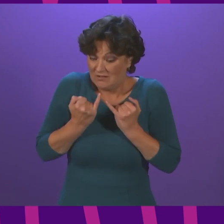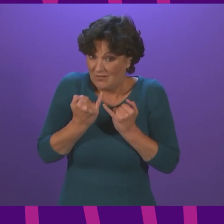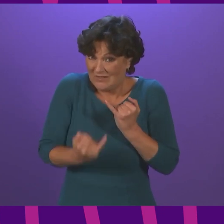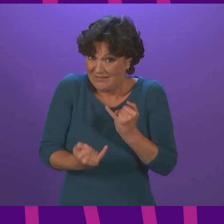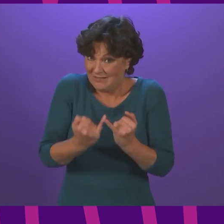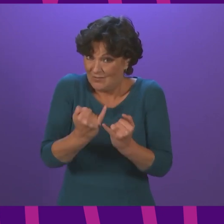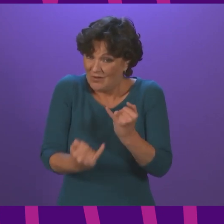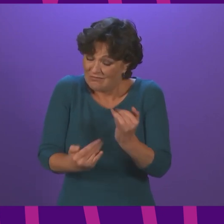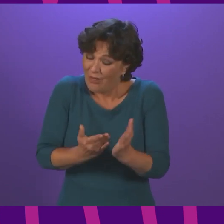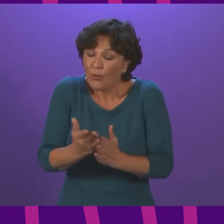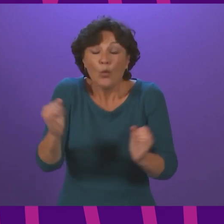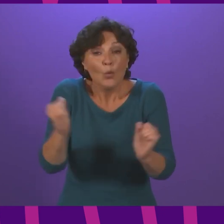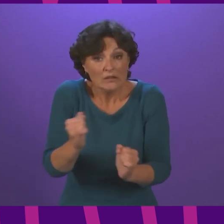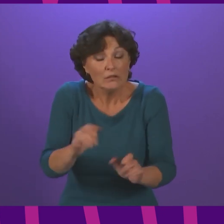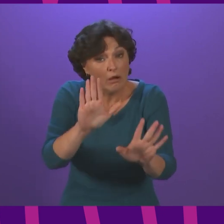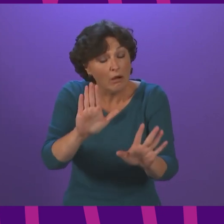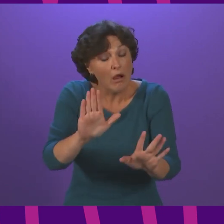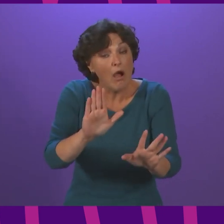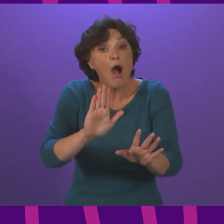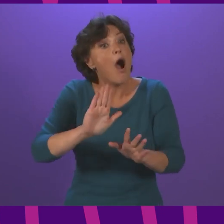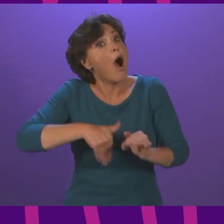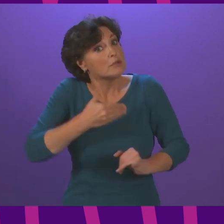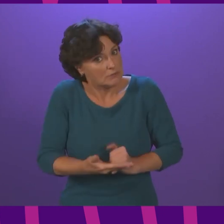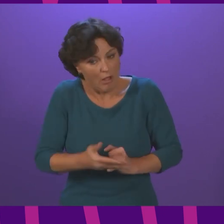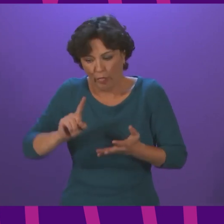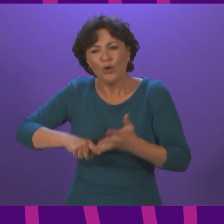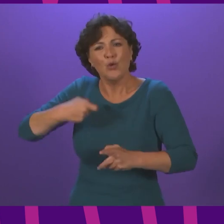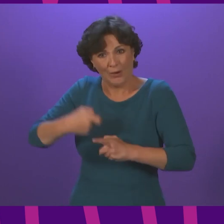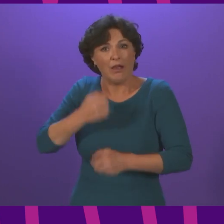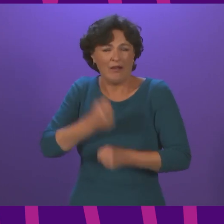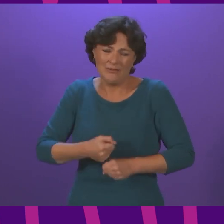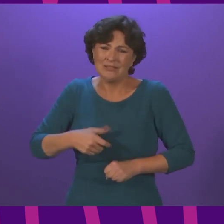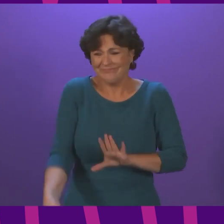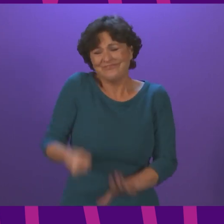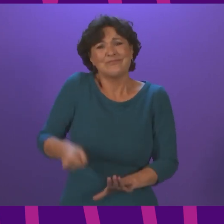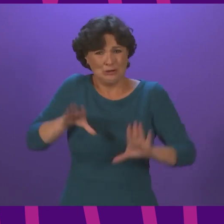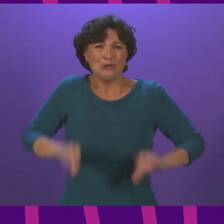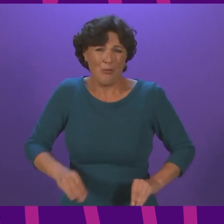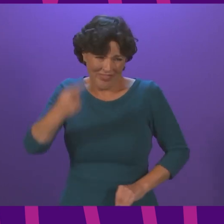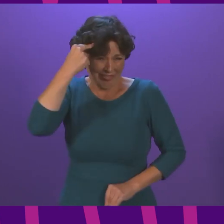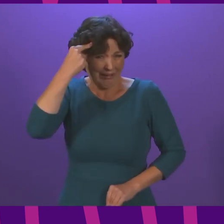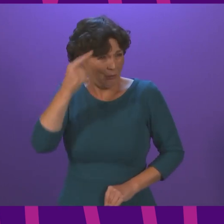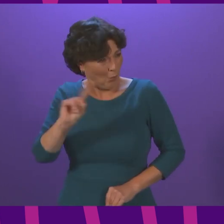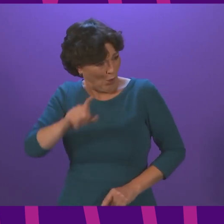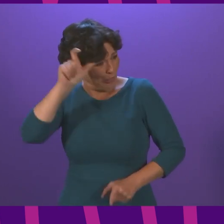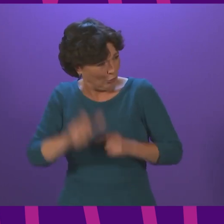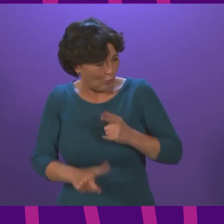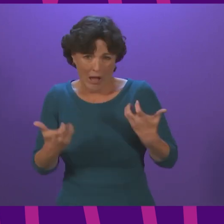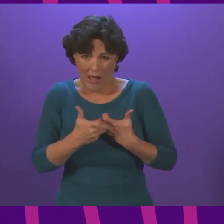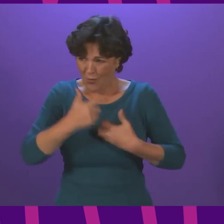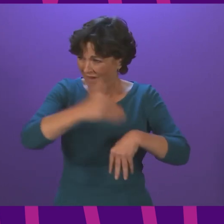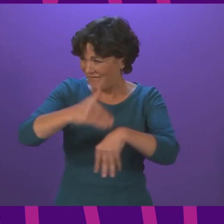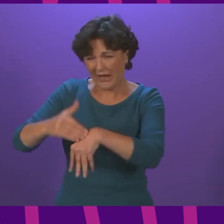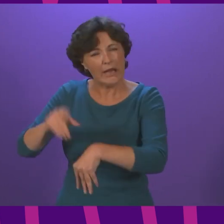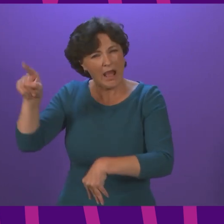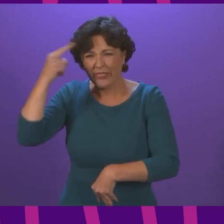over the winter unless the UK Government really stops and thinks about the impact of its actions and comes up